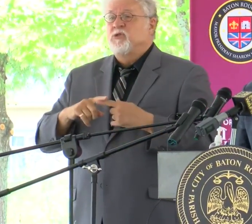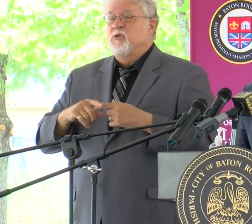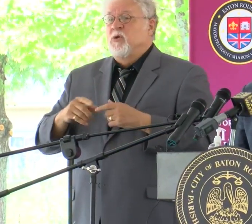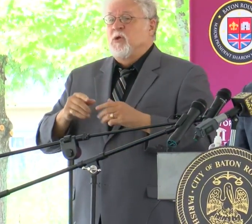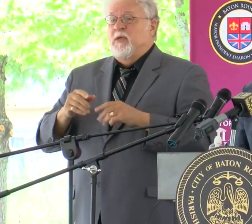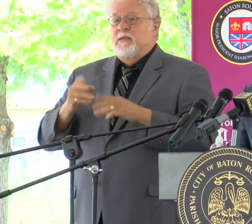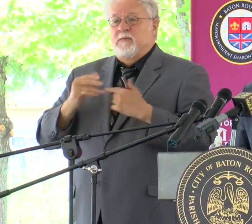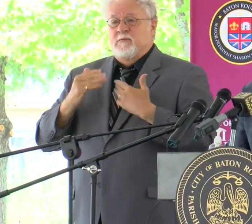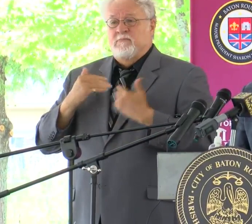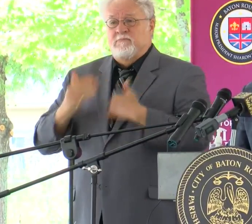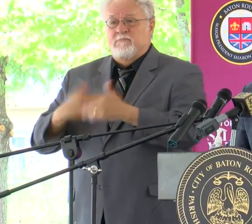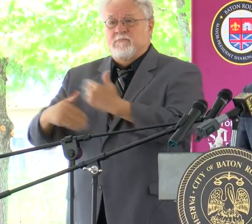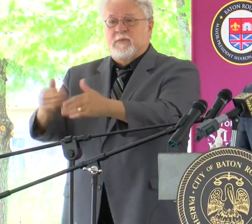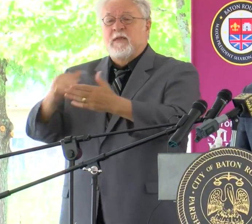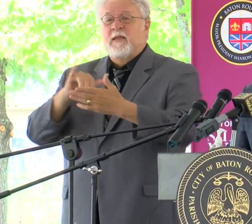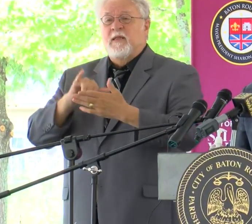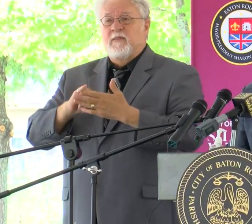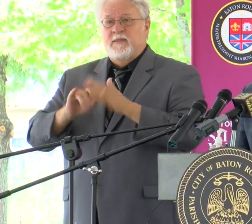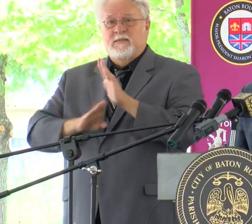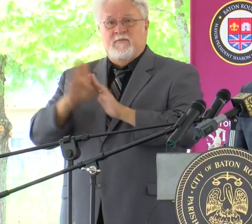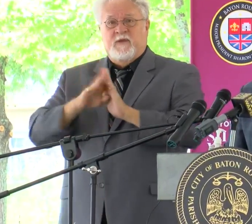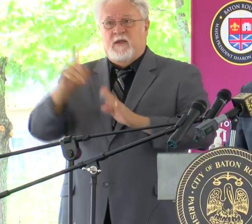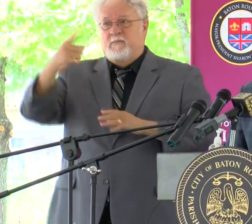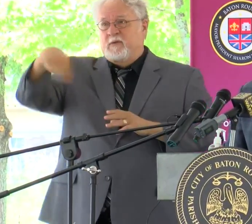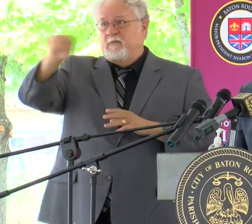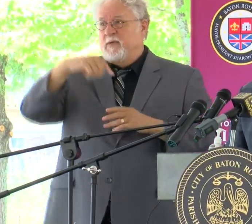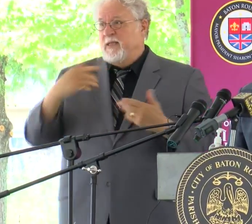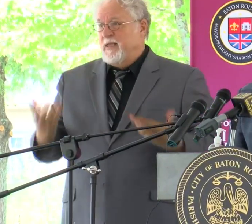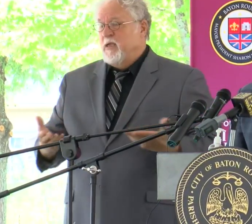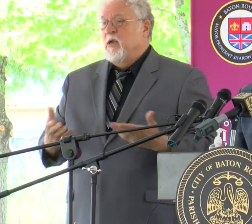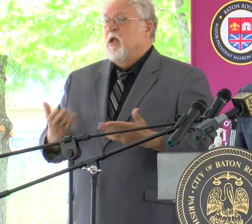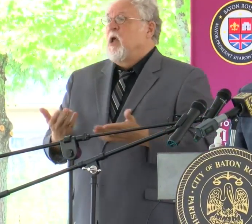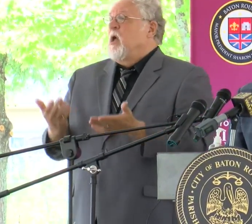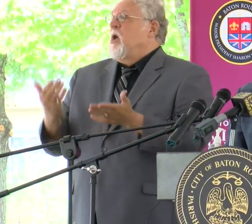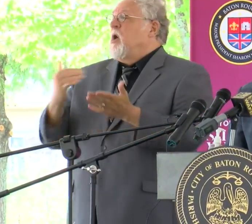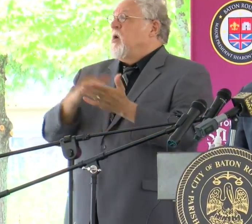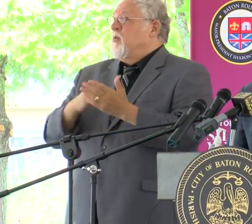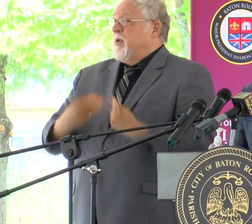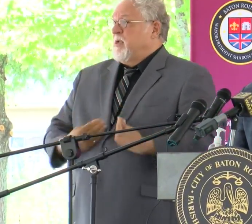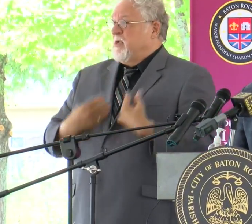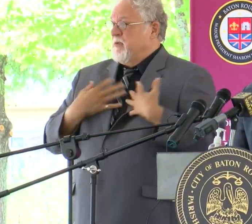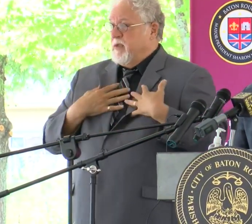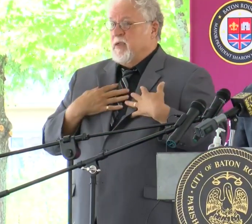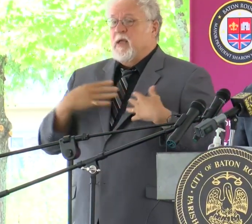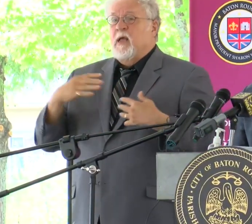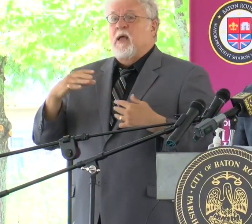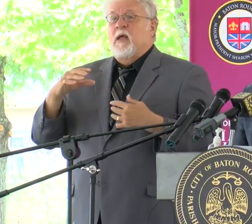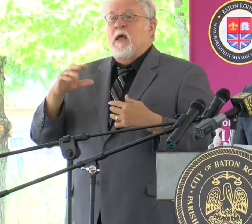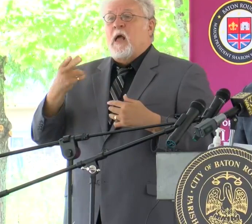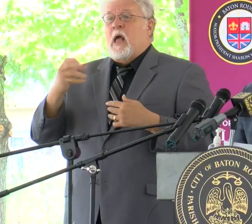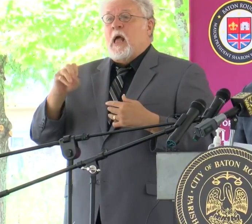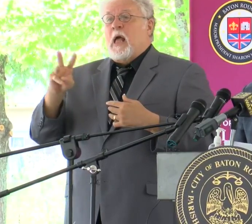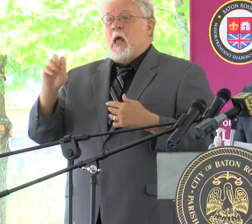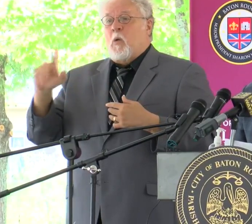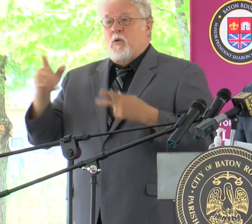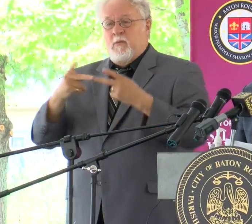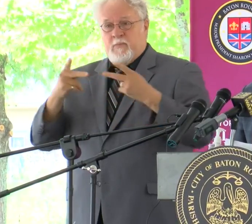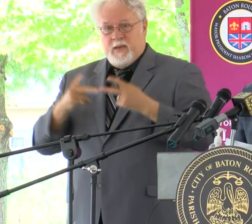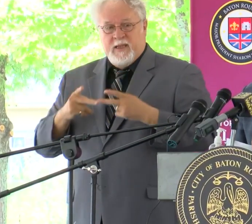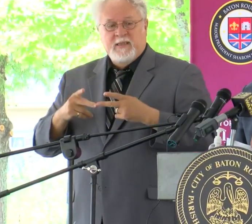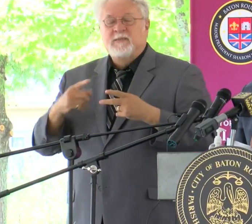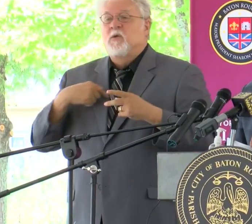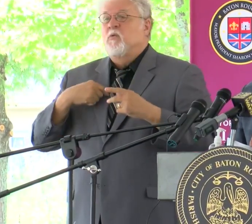development around this medical complex. The revitalization of Howell Place moves us forward in our effort to address inequities in